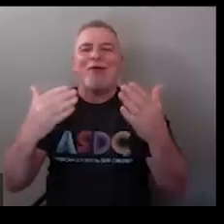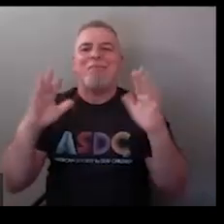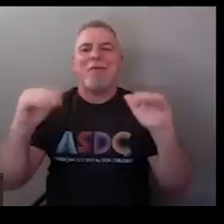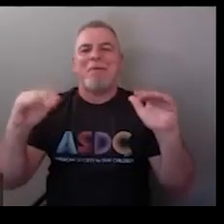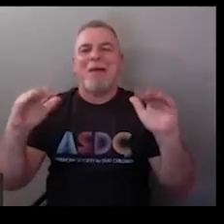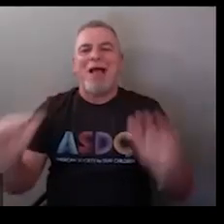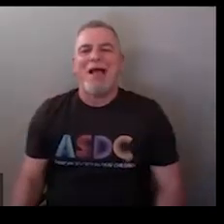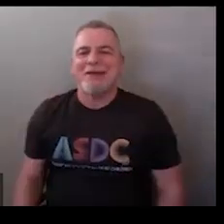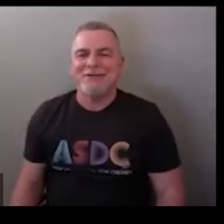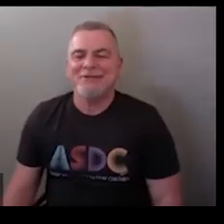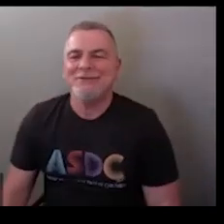so much